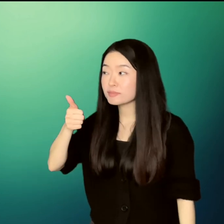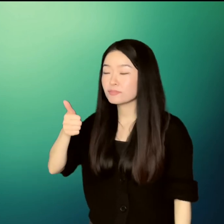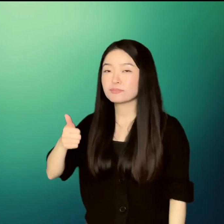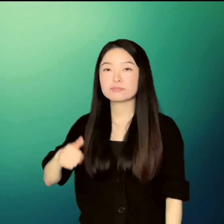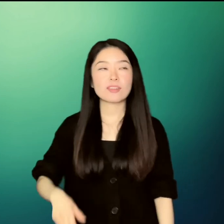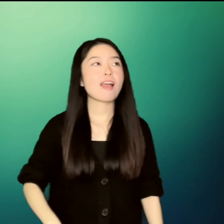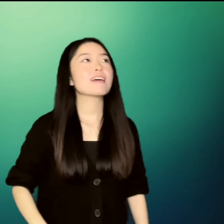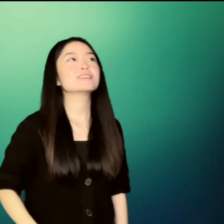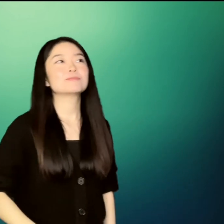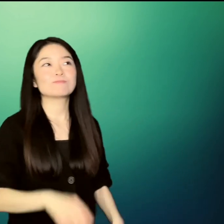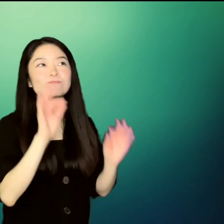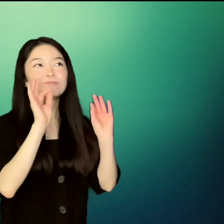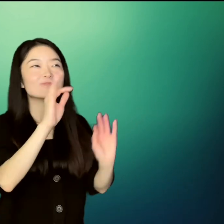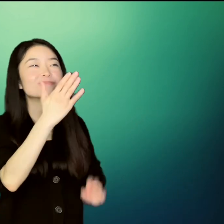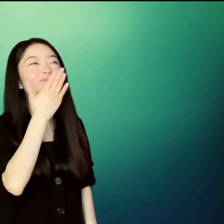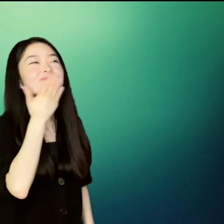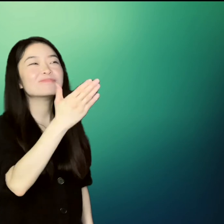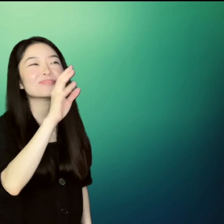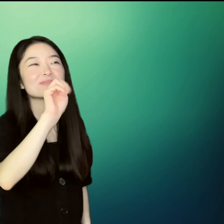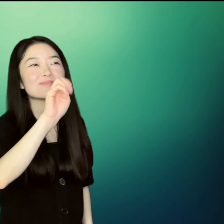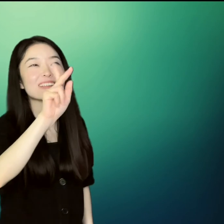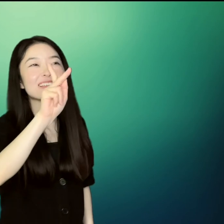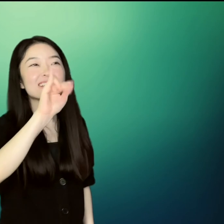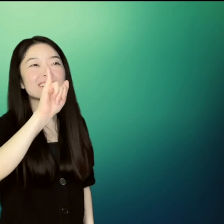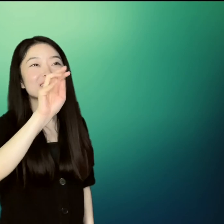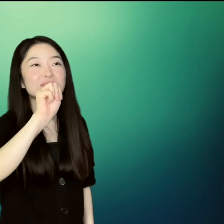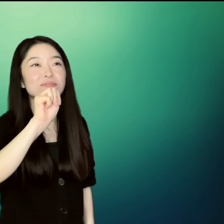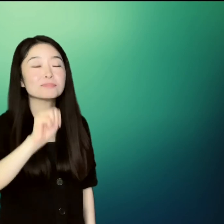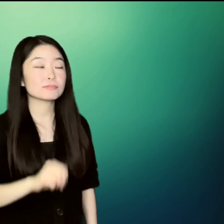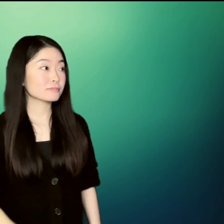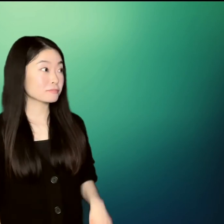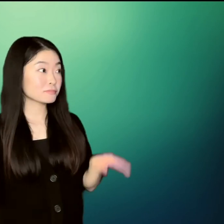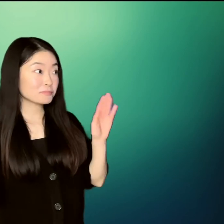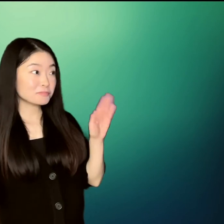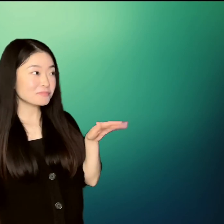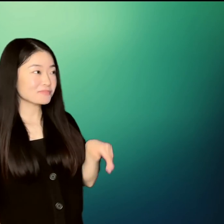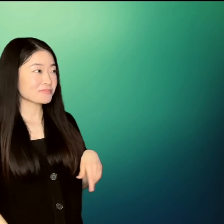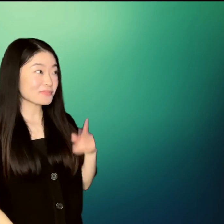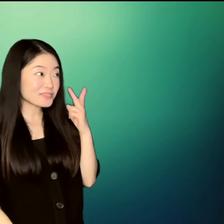Thank you, Mr. Kim. See you Monday, Un He, Joey said to her.